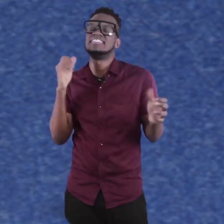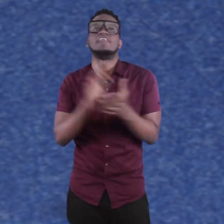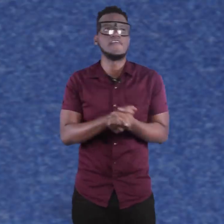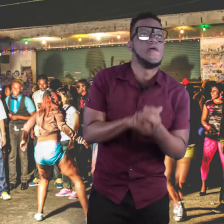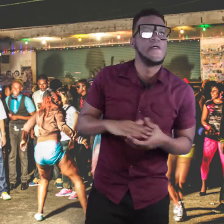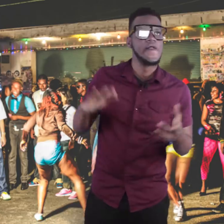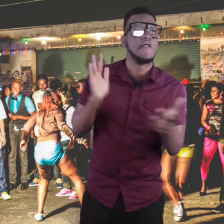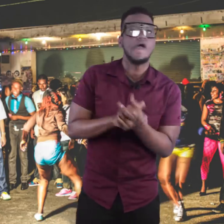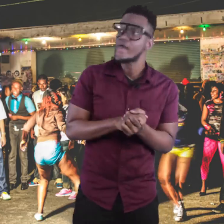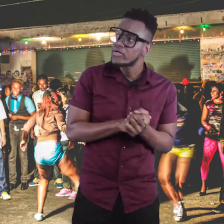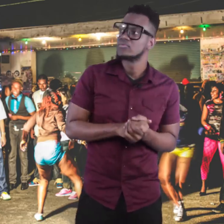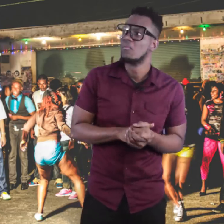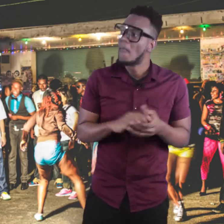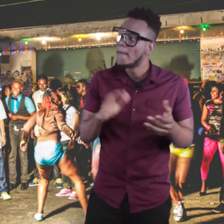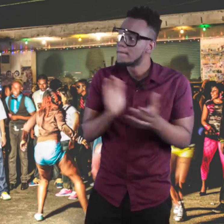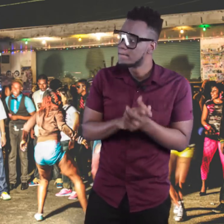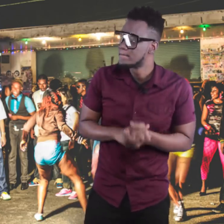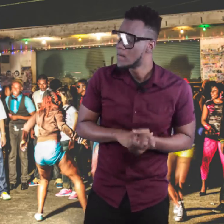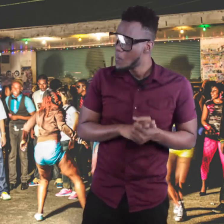quick and fast.